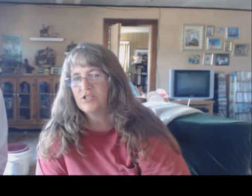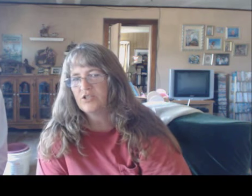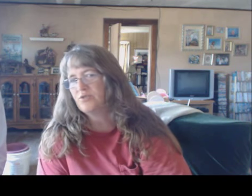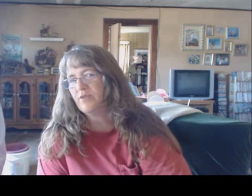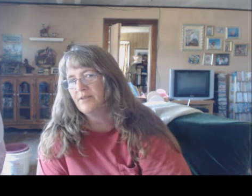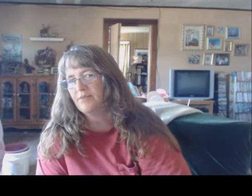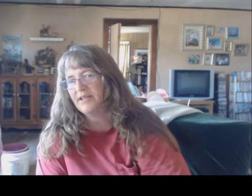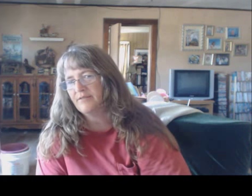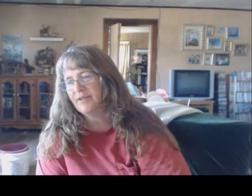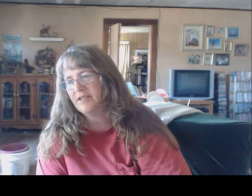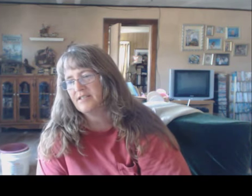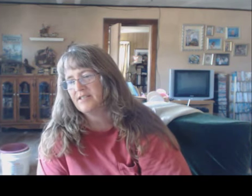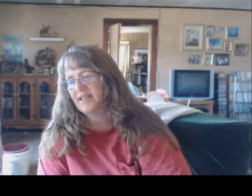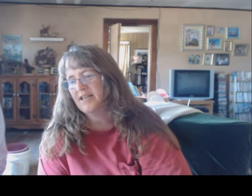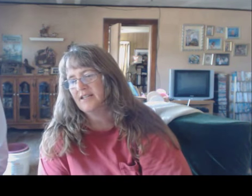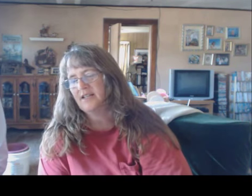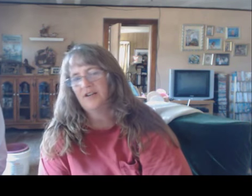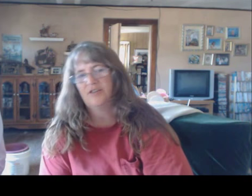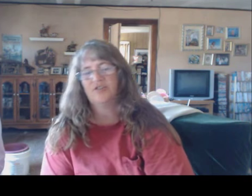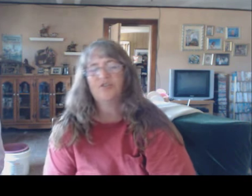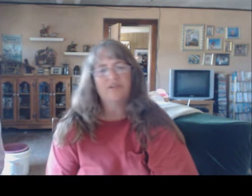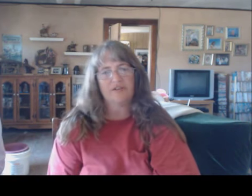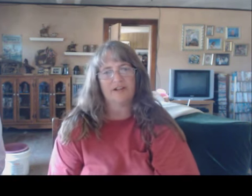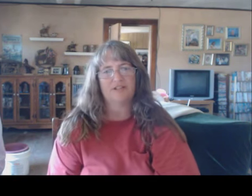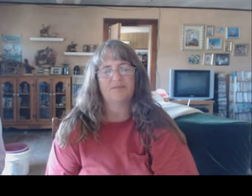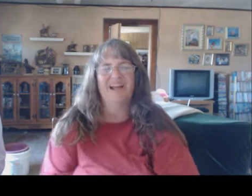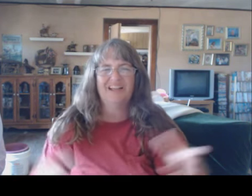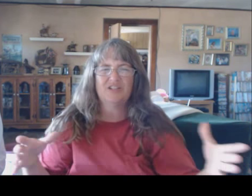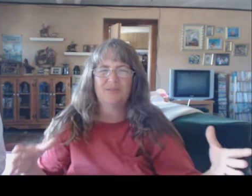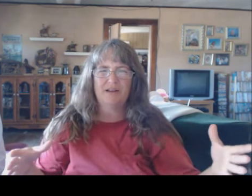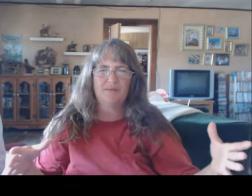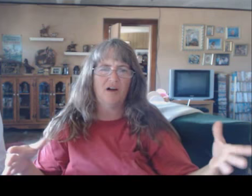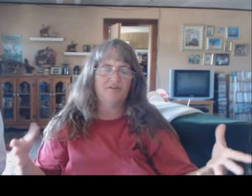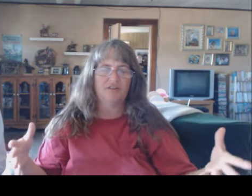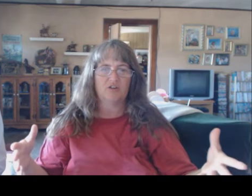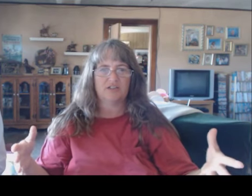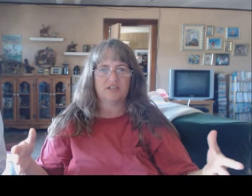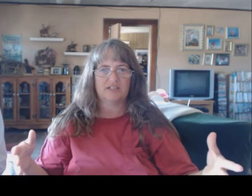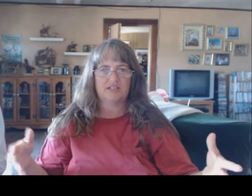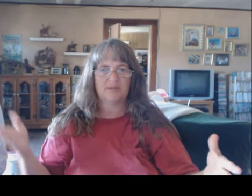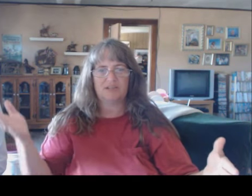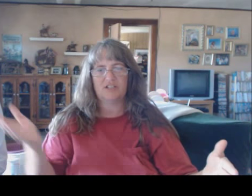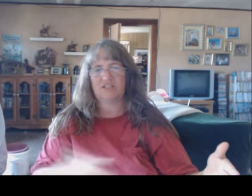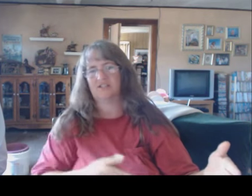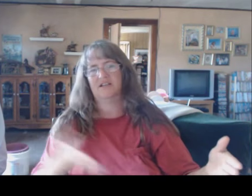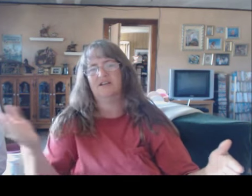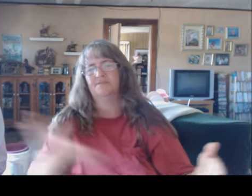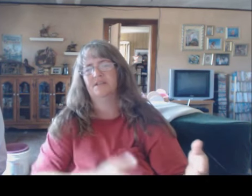with the two red plant rings that are their tree rings? But I had just made them off of a crystal tubs. just cut them.